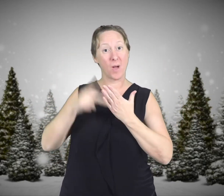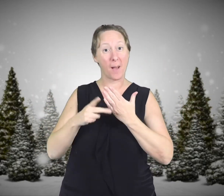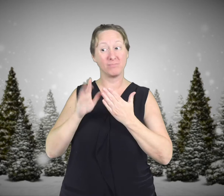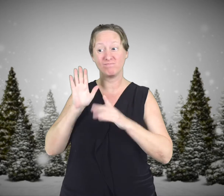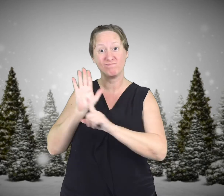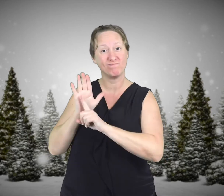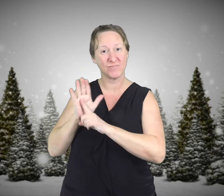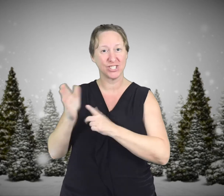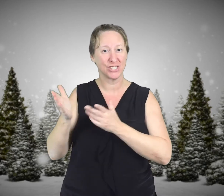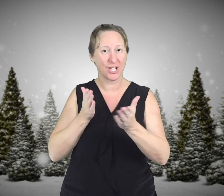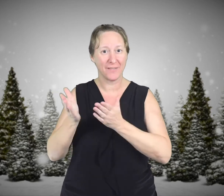our program service